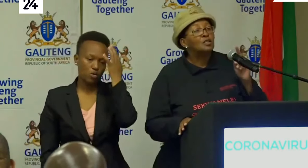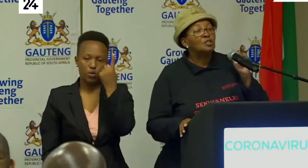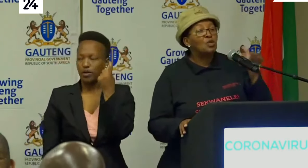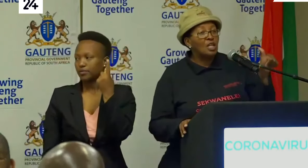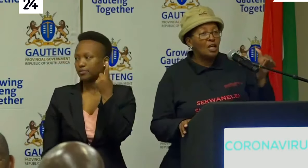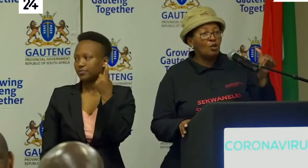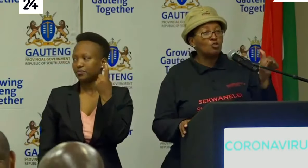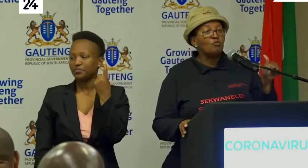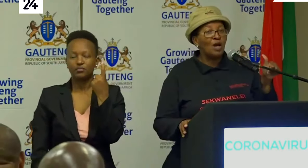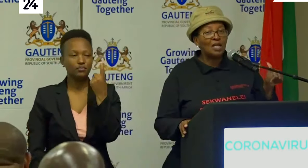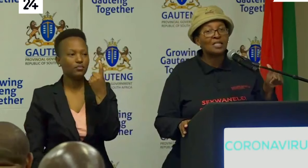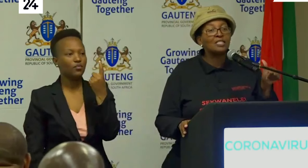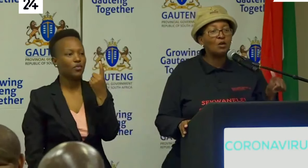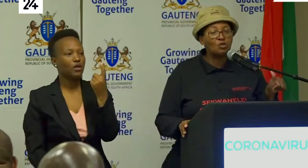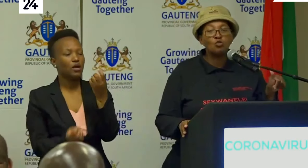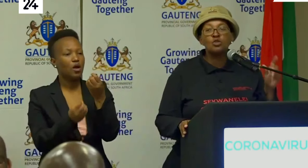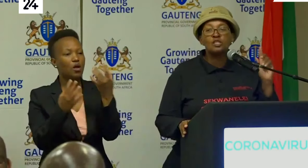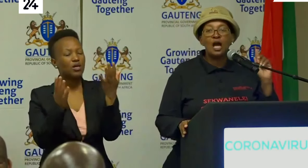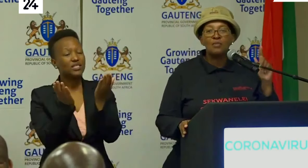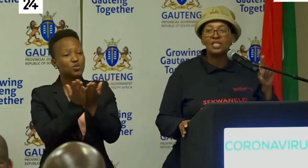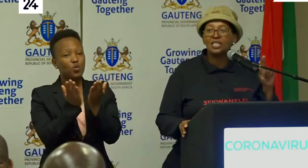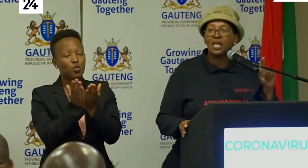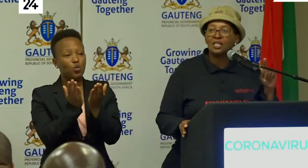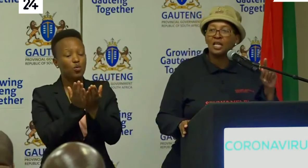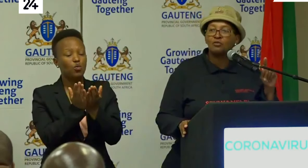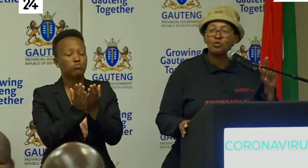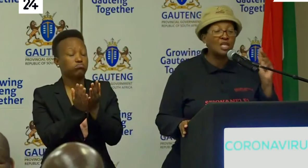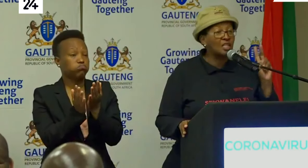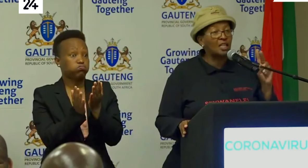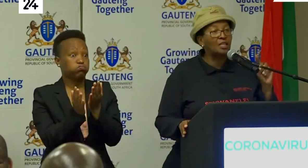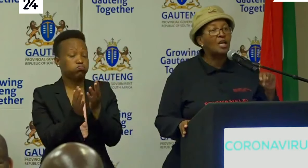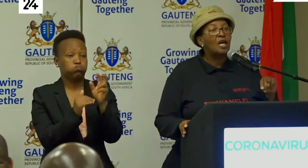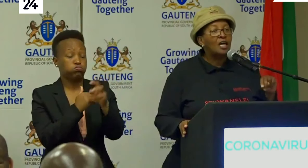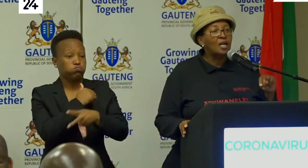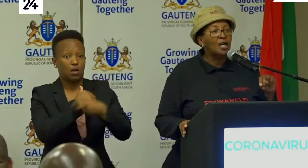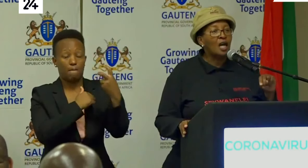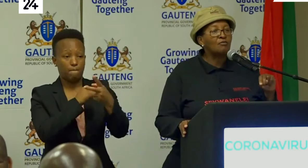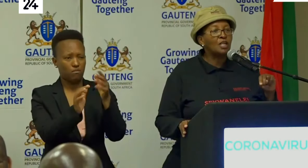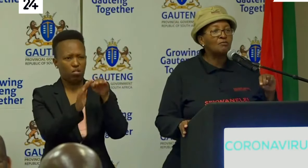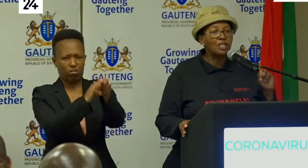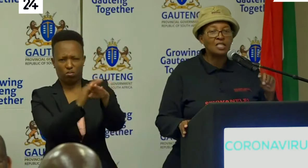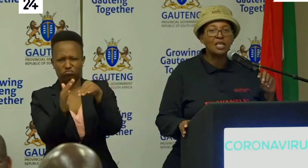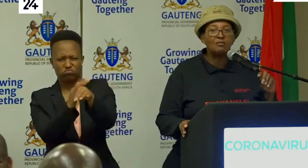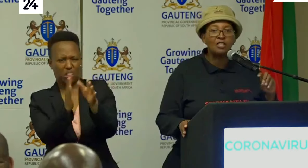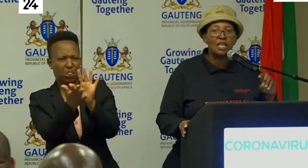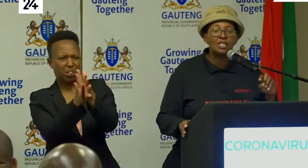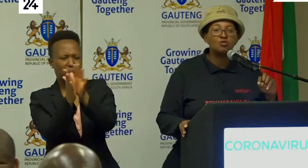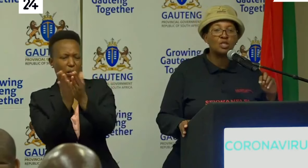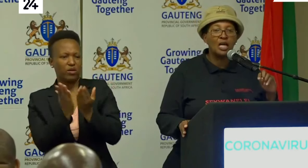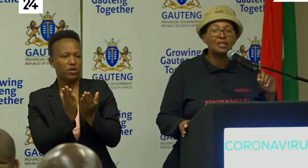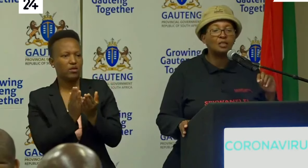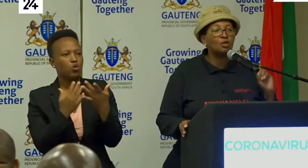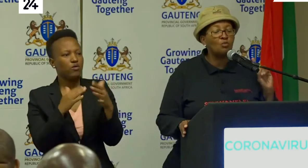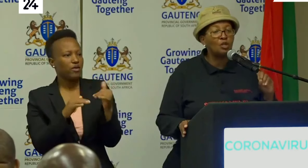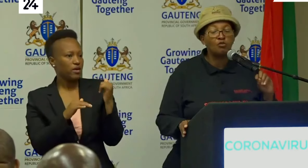There's been a lot of in our schools I must indicate that from yesterday after various investigations